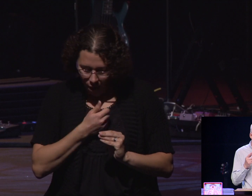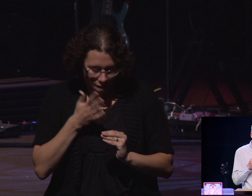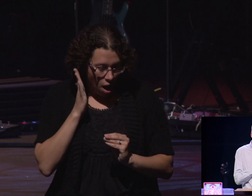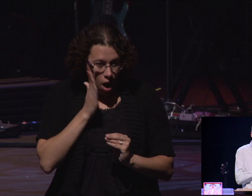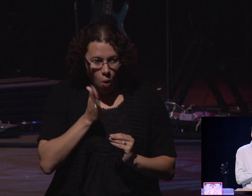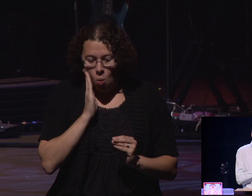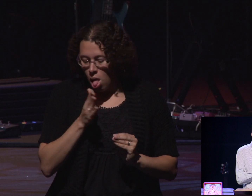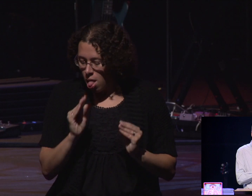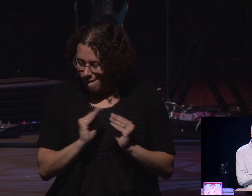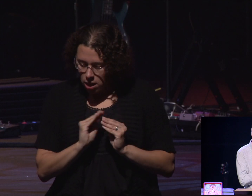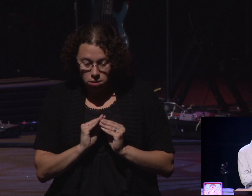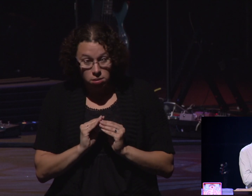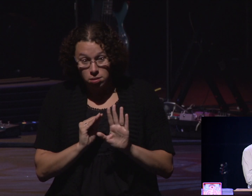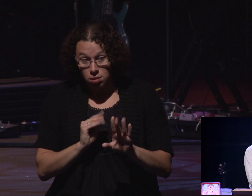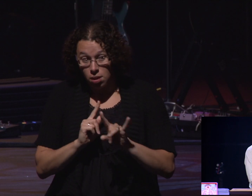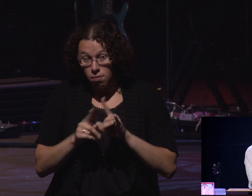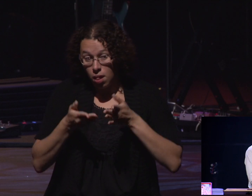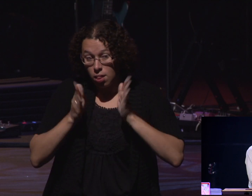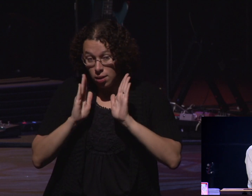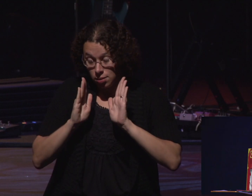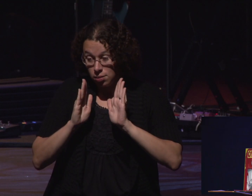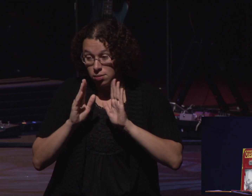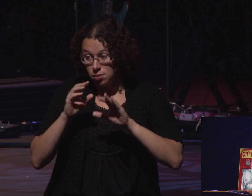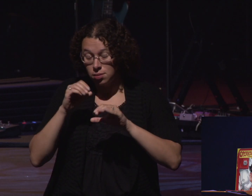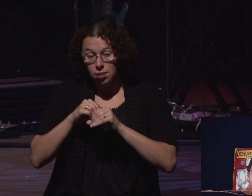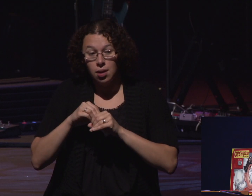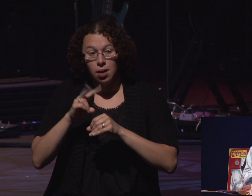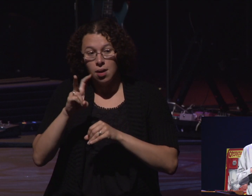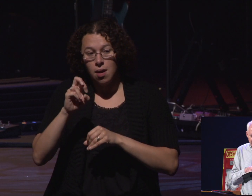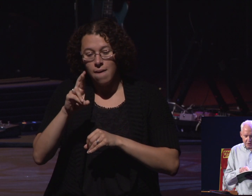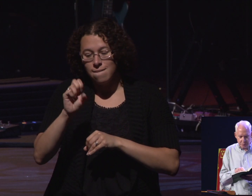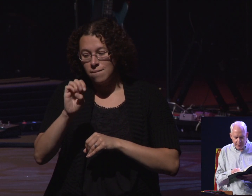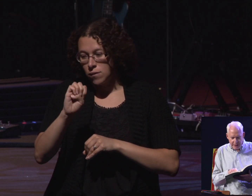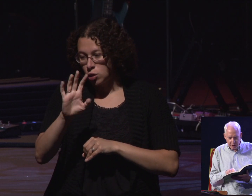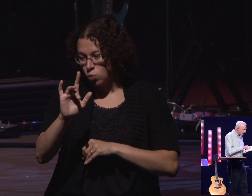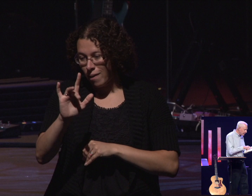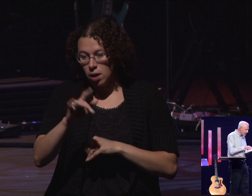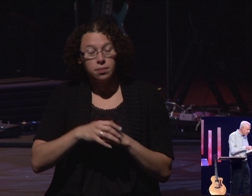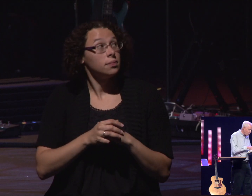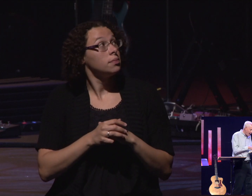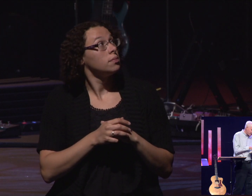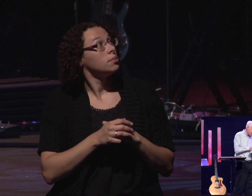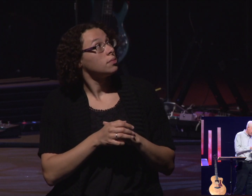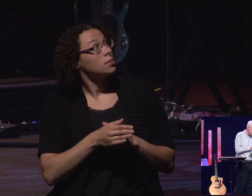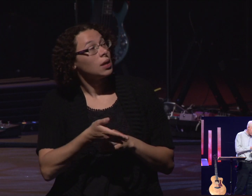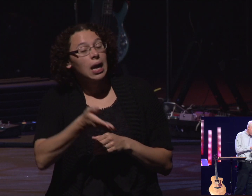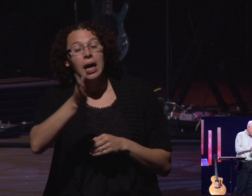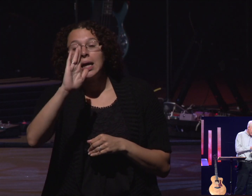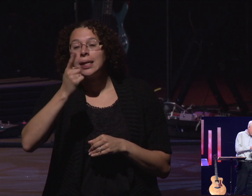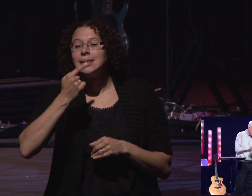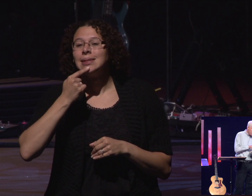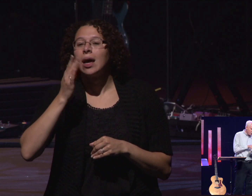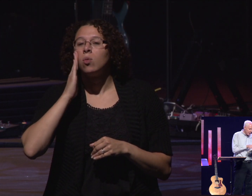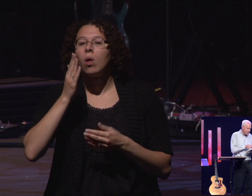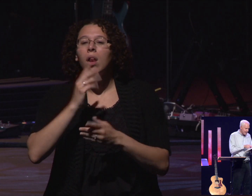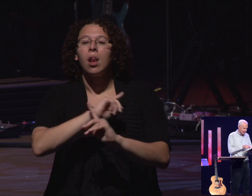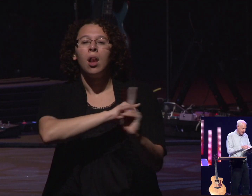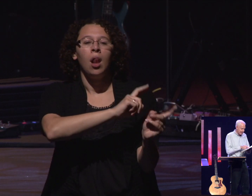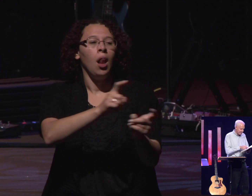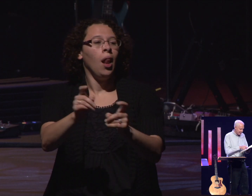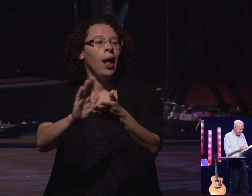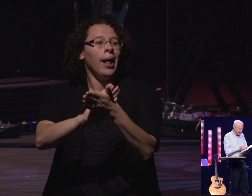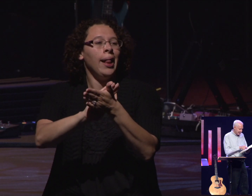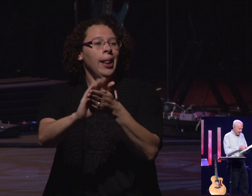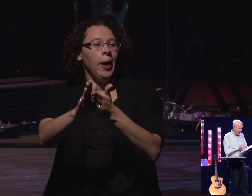problems. But listen to his promise in verse 25. God says, will sprinkle clean water on you and you will be